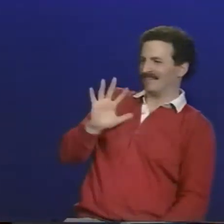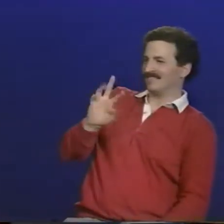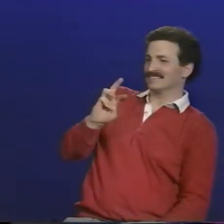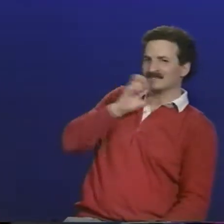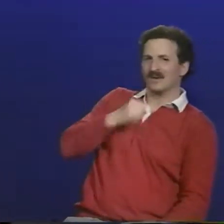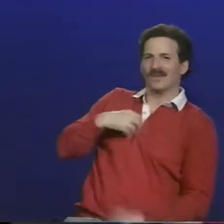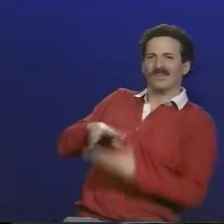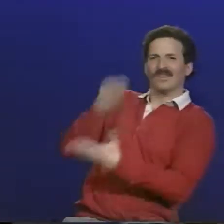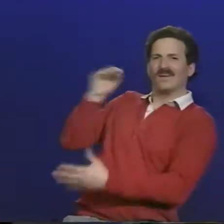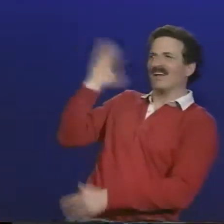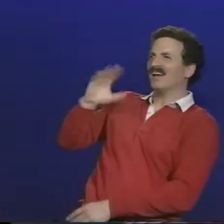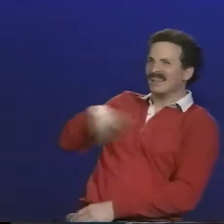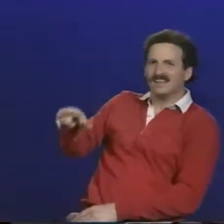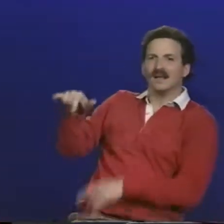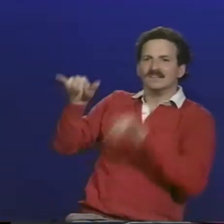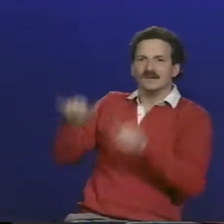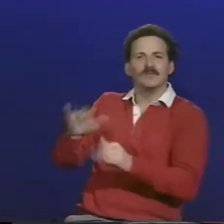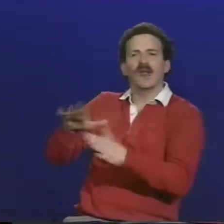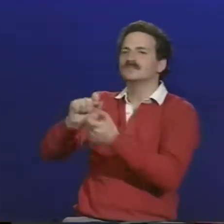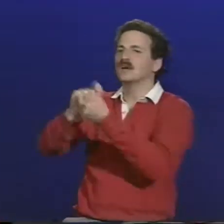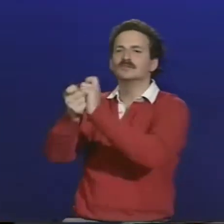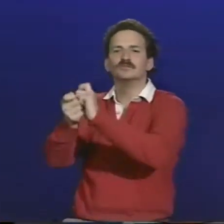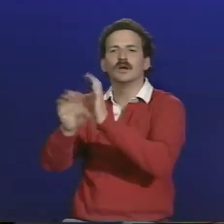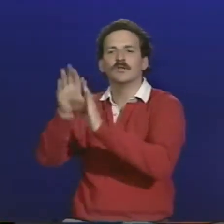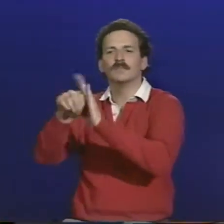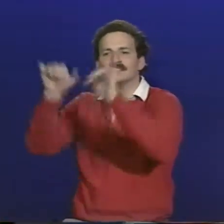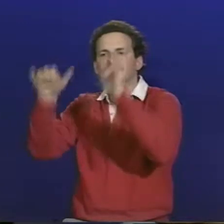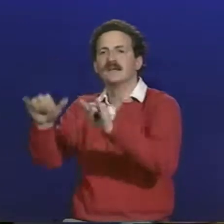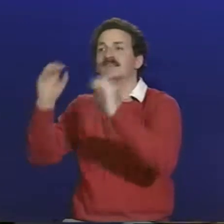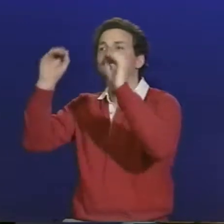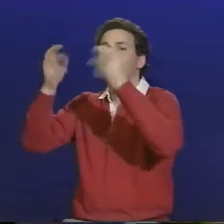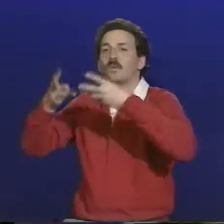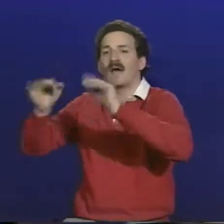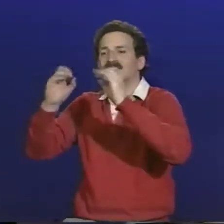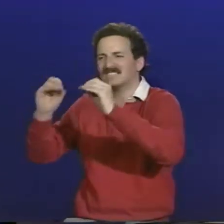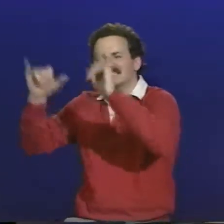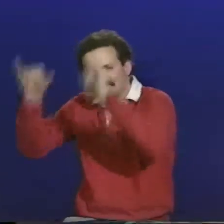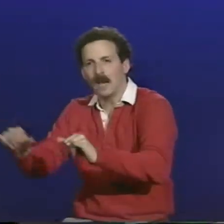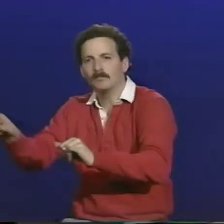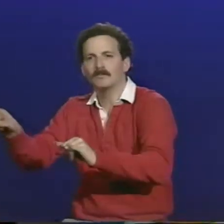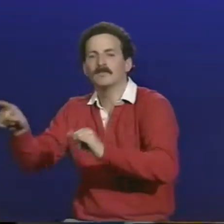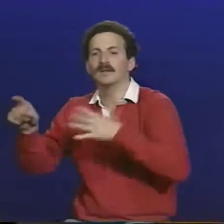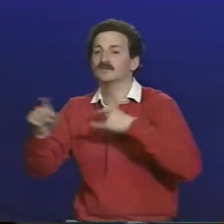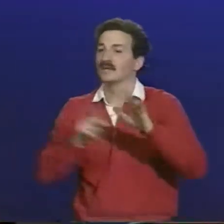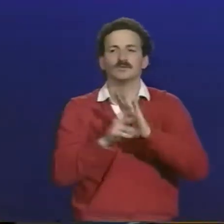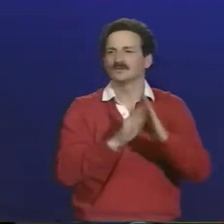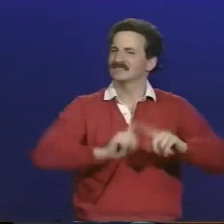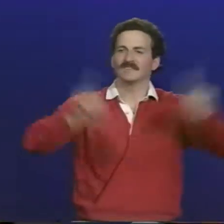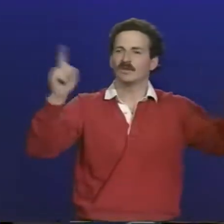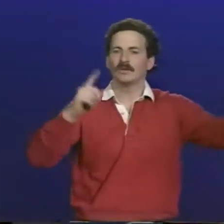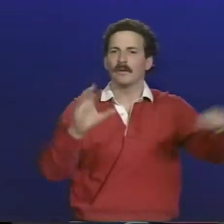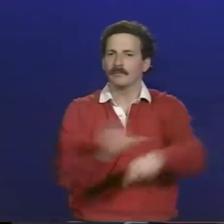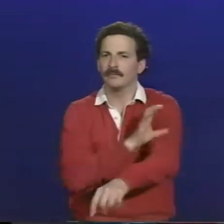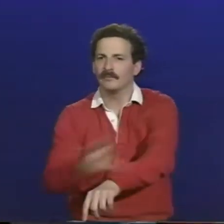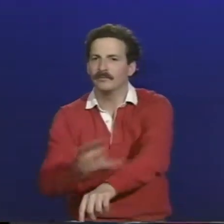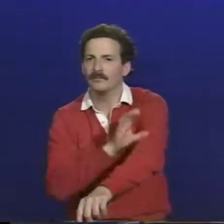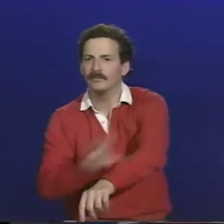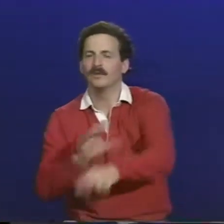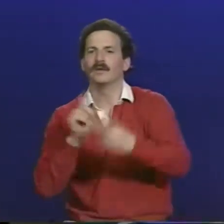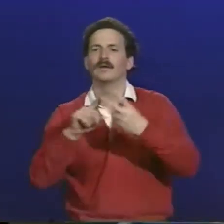Frederick School for the Deaf, I found that they're still using the methods and strategies and curriculum that they were using when I was five and six years old. Kendall has certainly